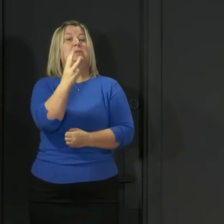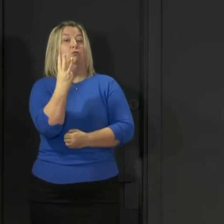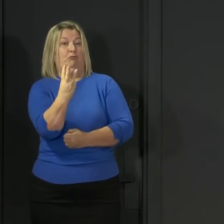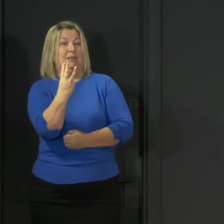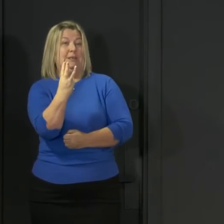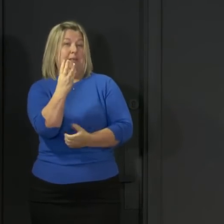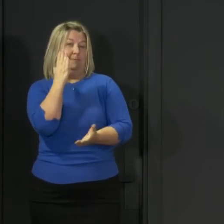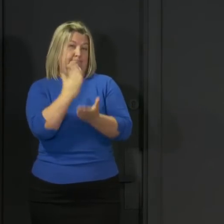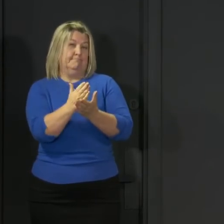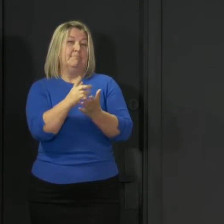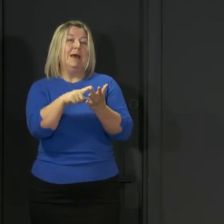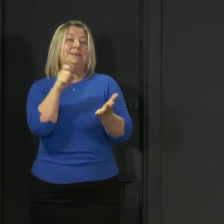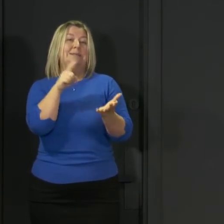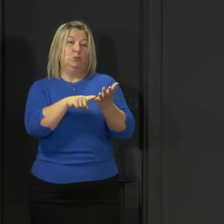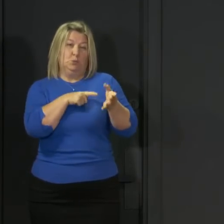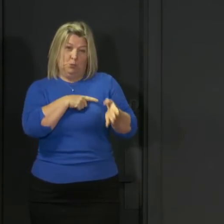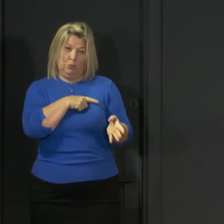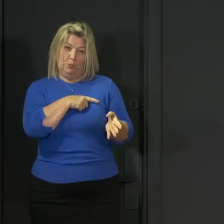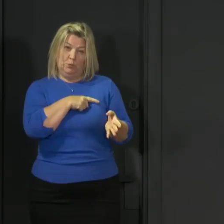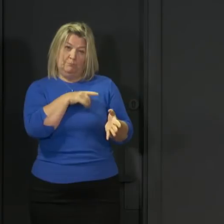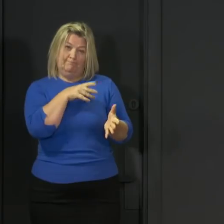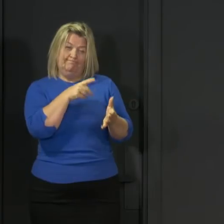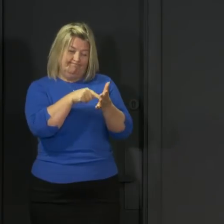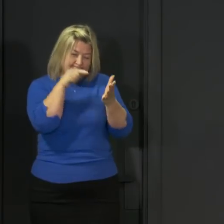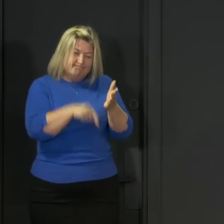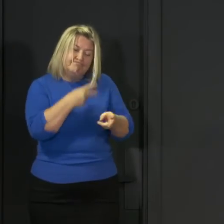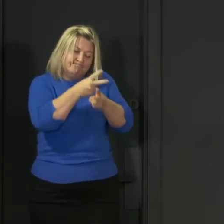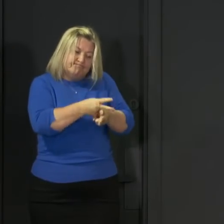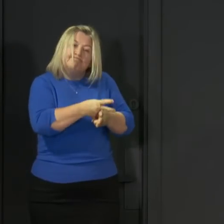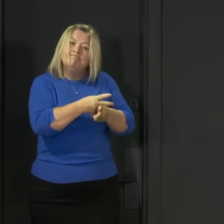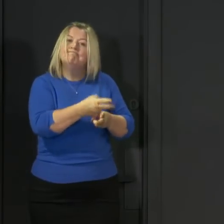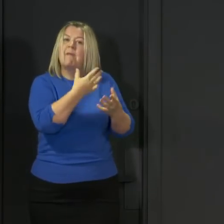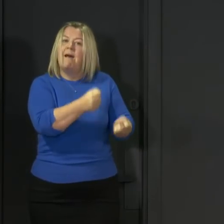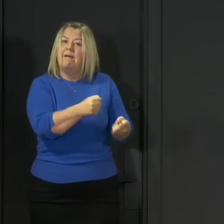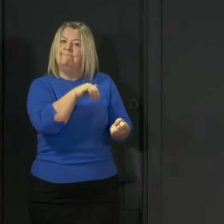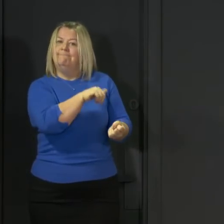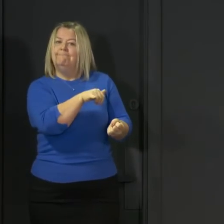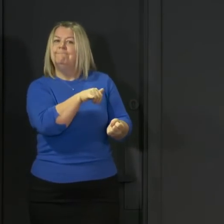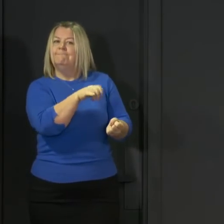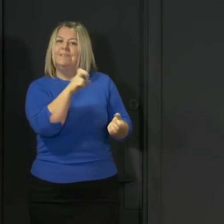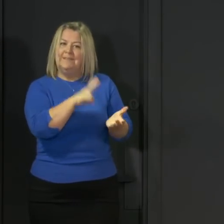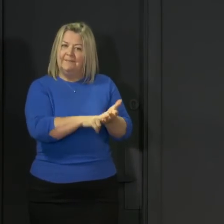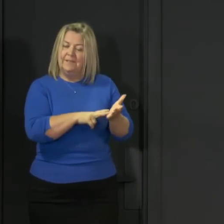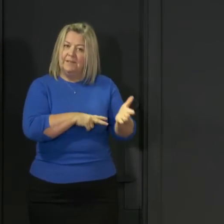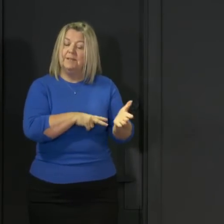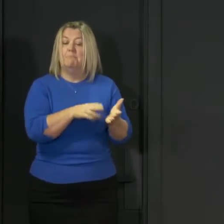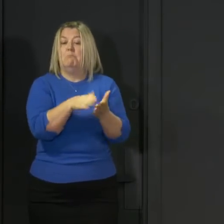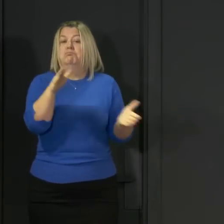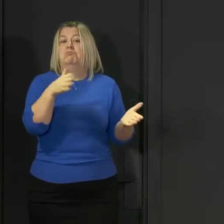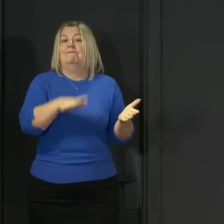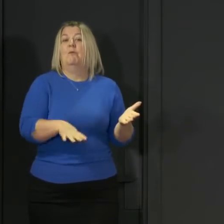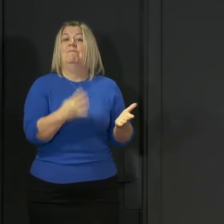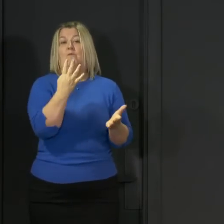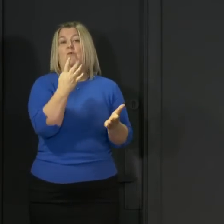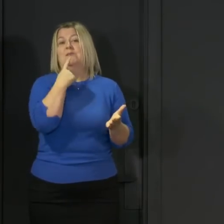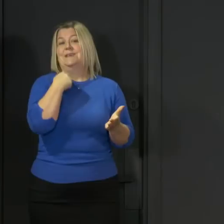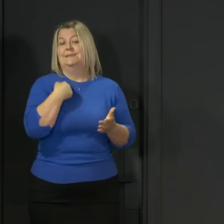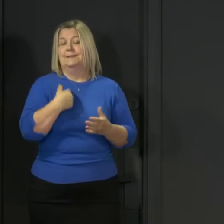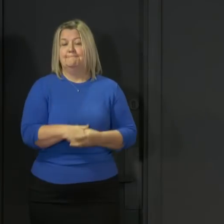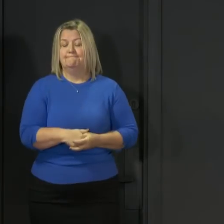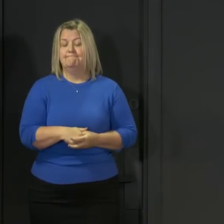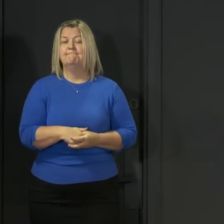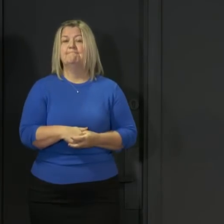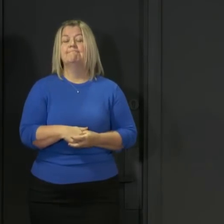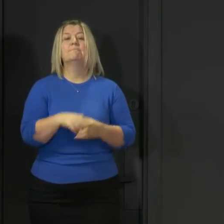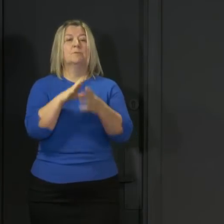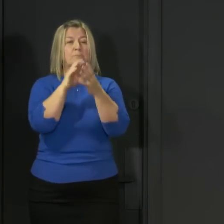care with confirmed or suspected COVID-19, and that is an increase of four since yesterday. I'm also